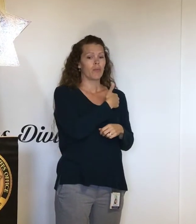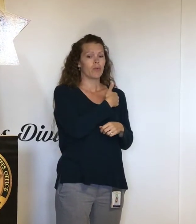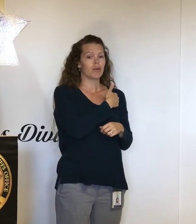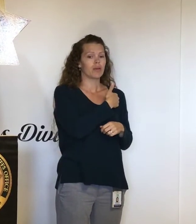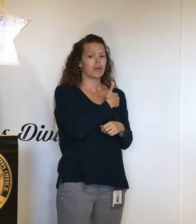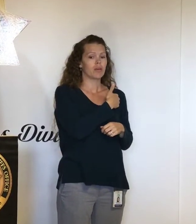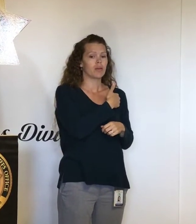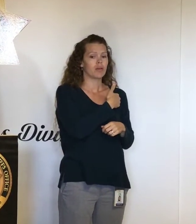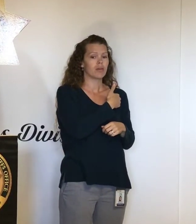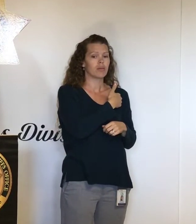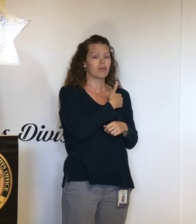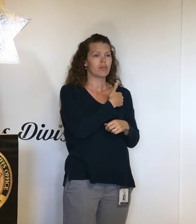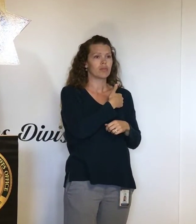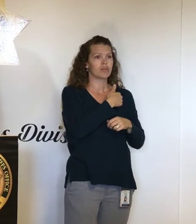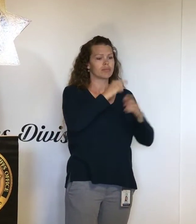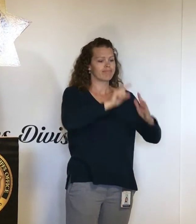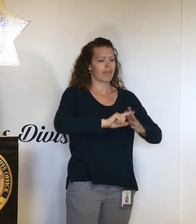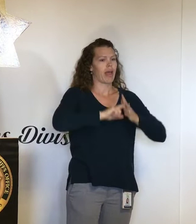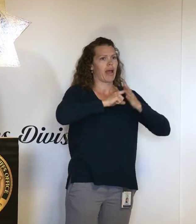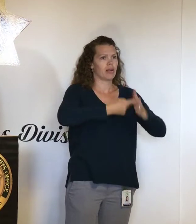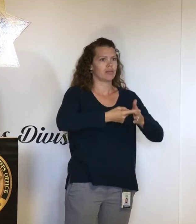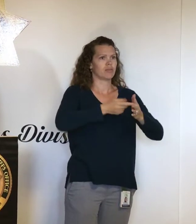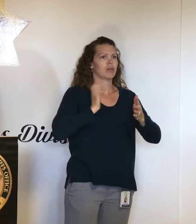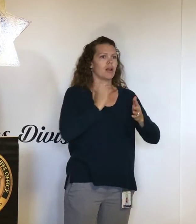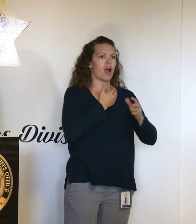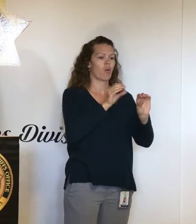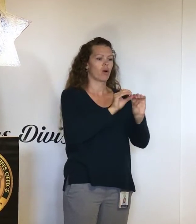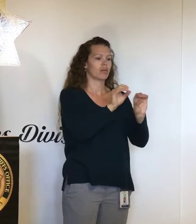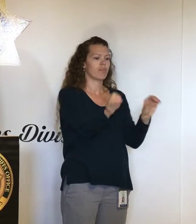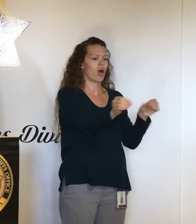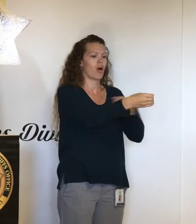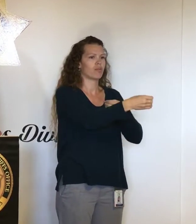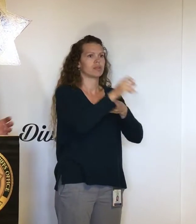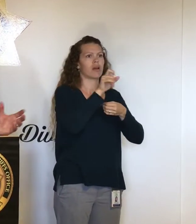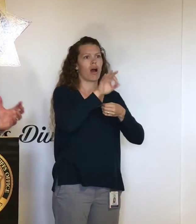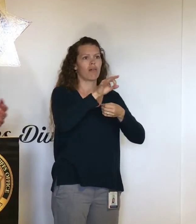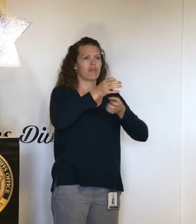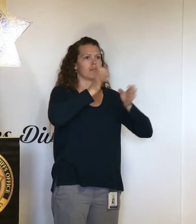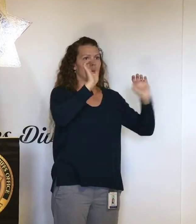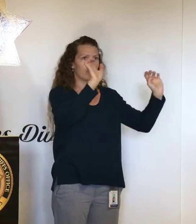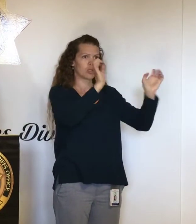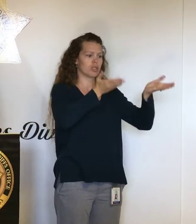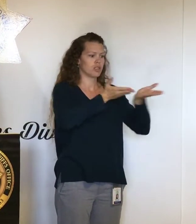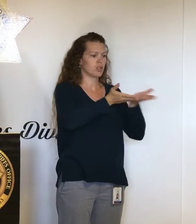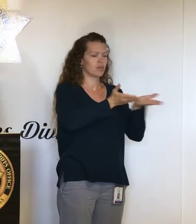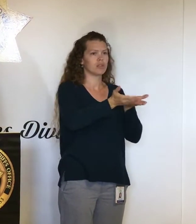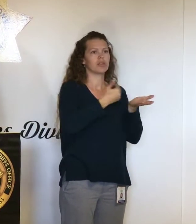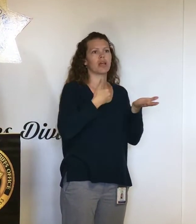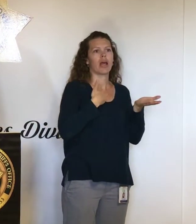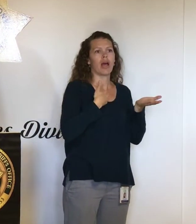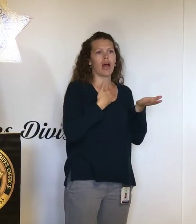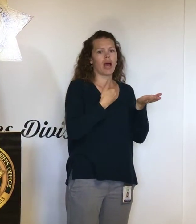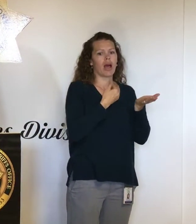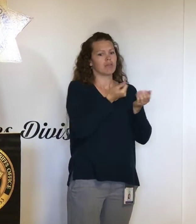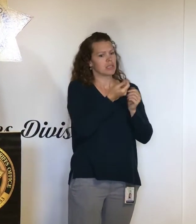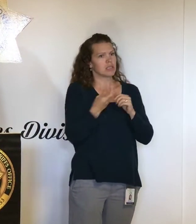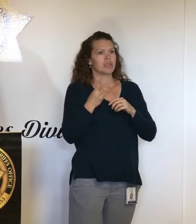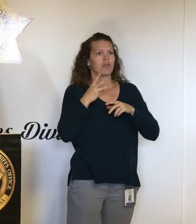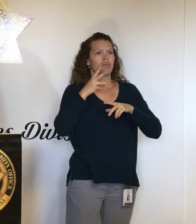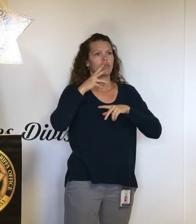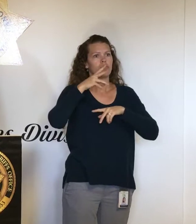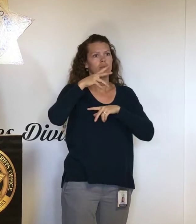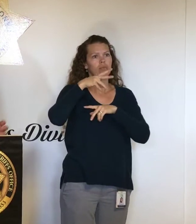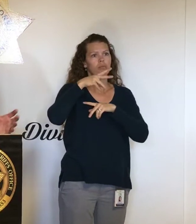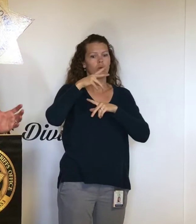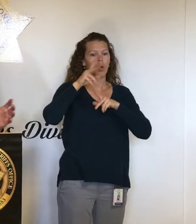our Office of Emergency Services. It is activated. We have brought in several public safety partners and